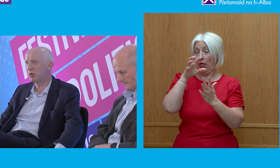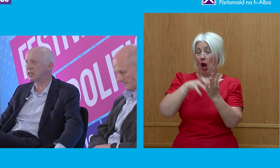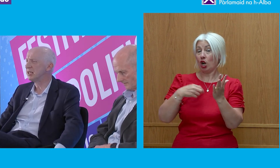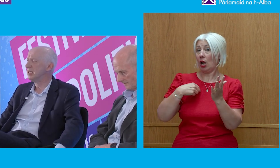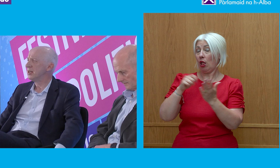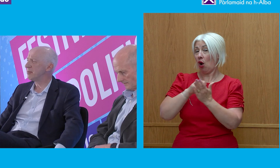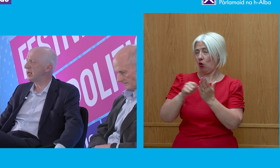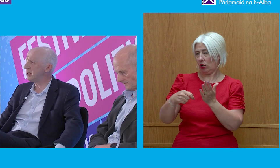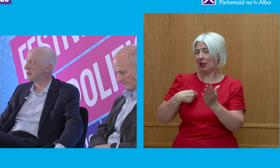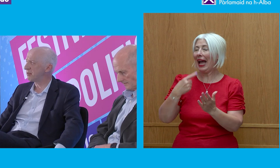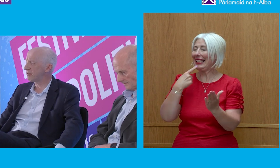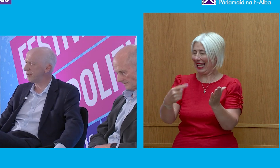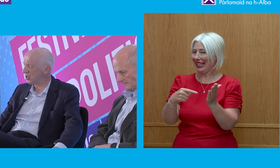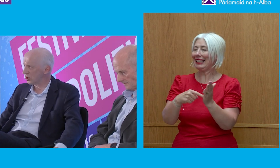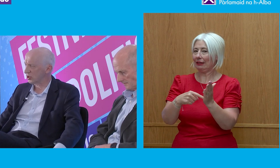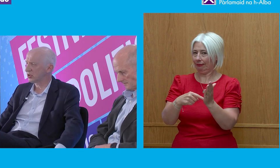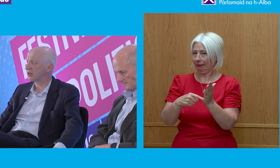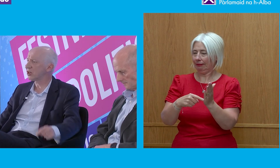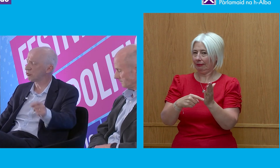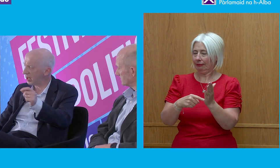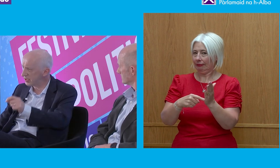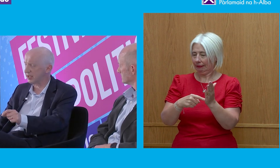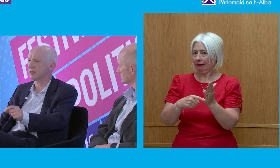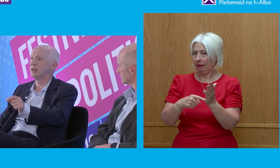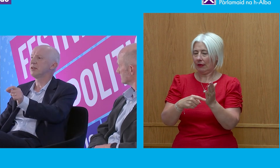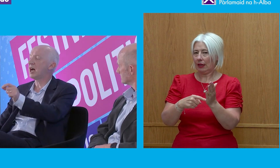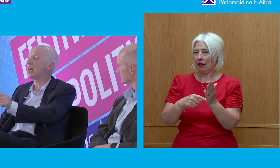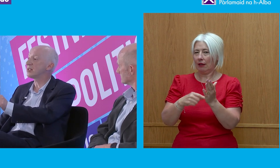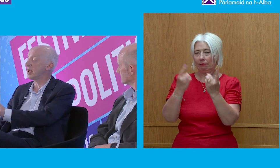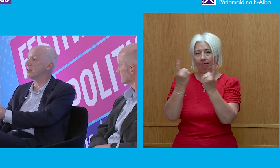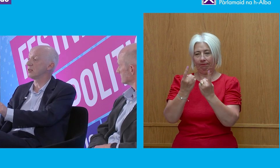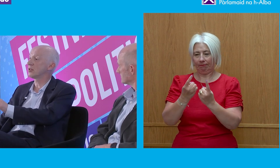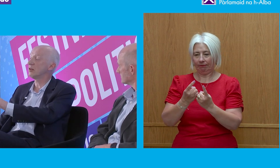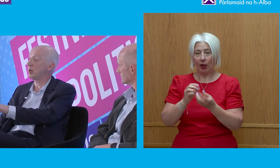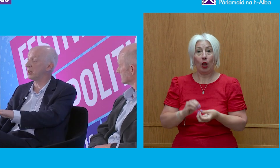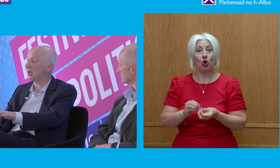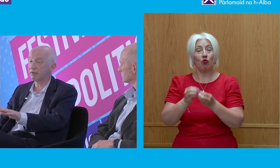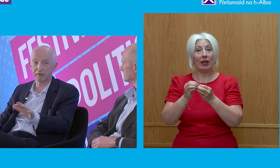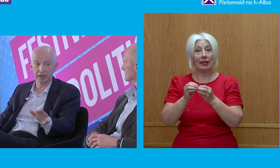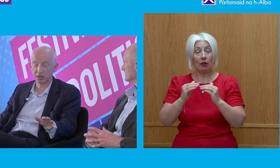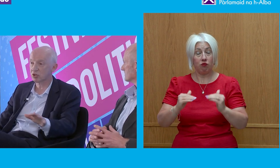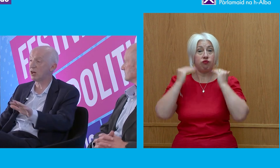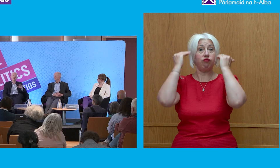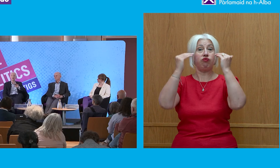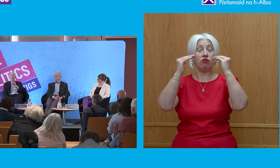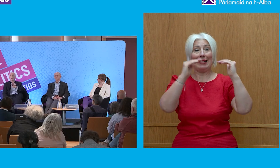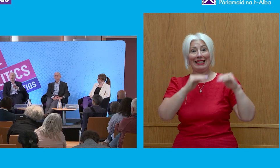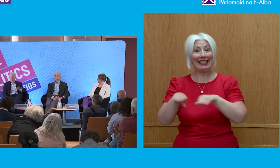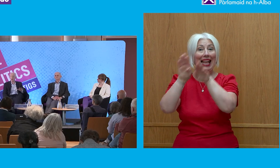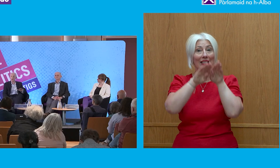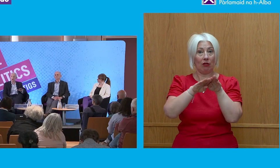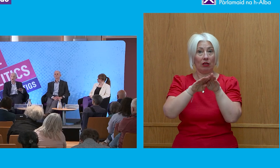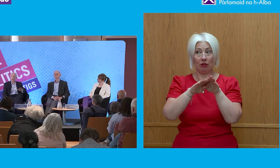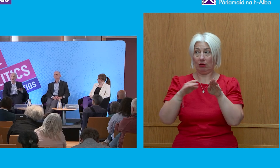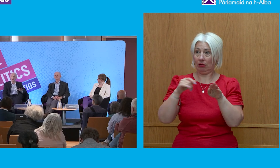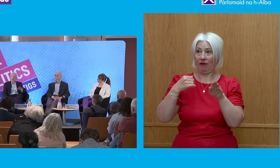I did make the point that many of the features that created the high standards of public life that Philip's described and